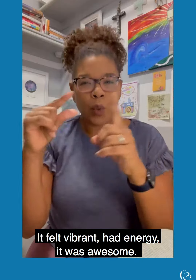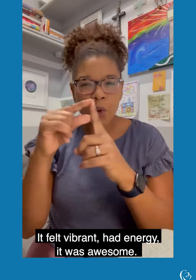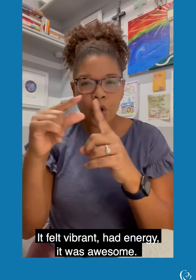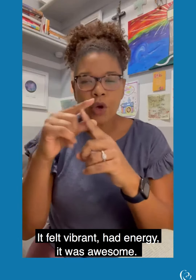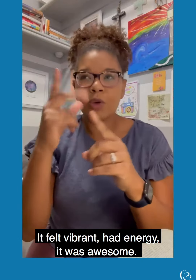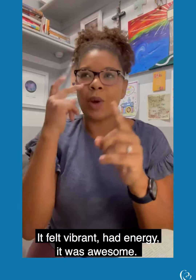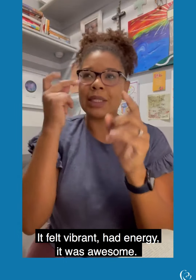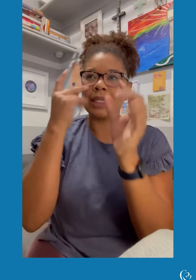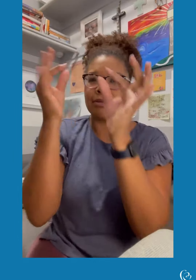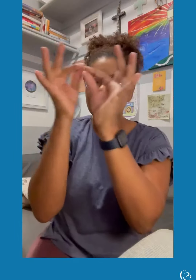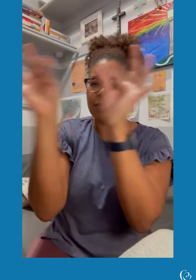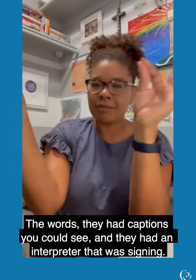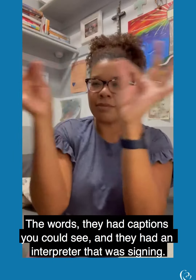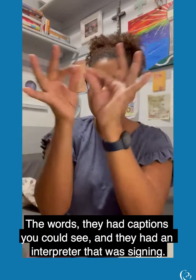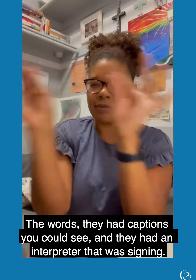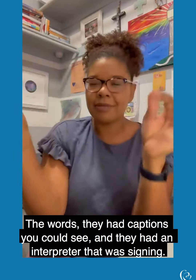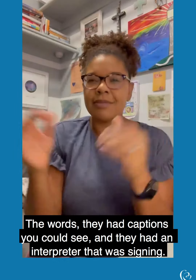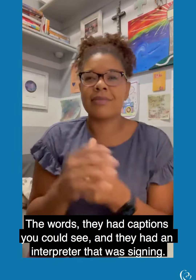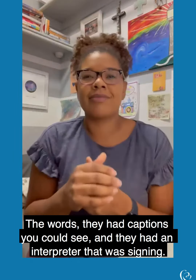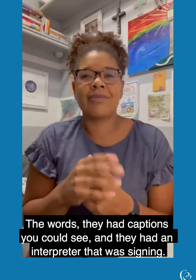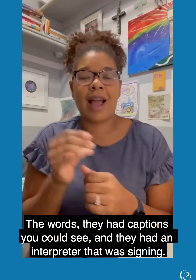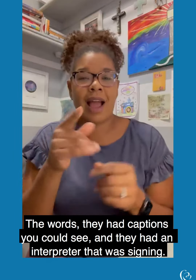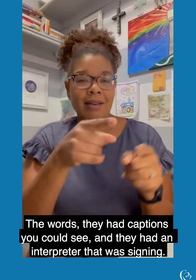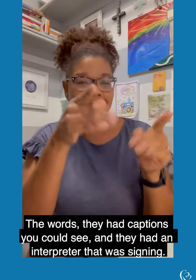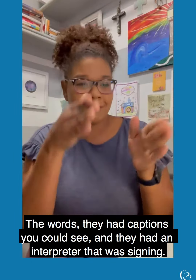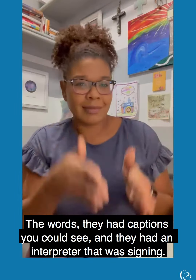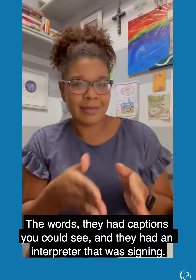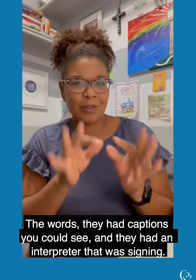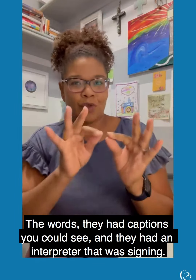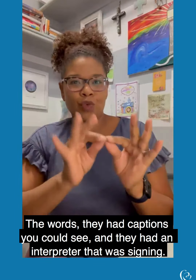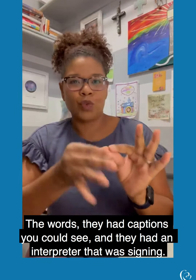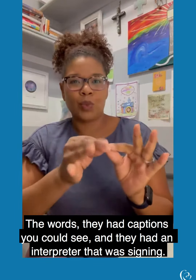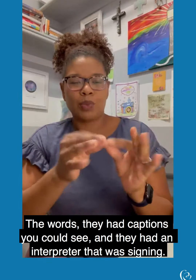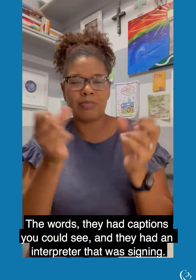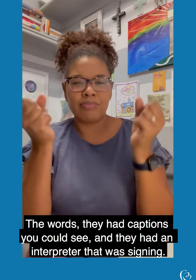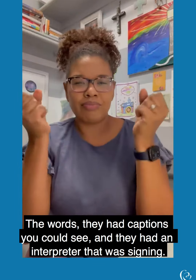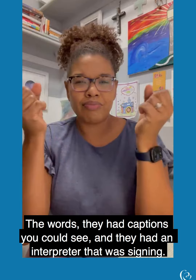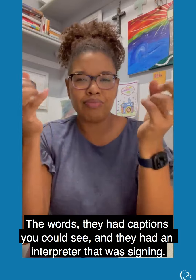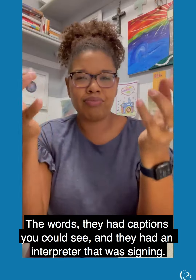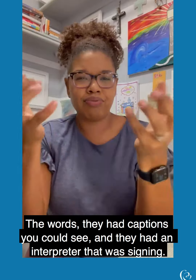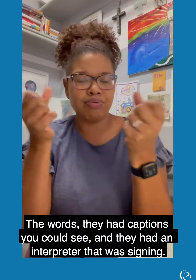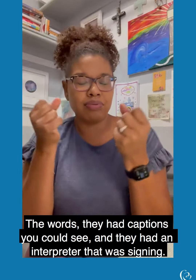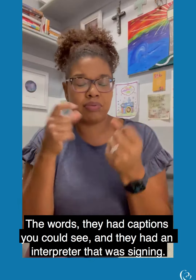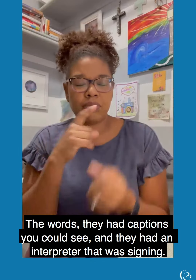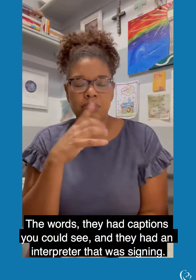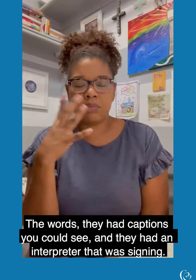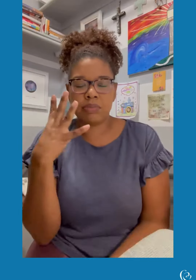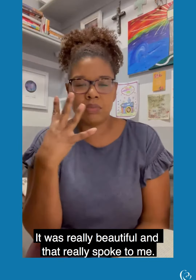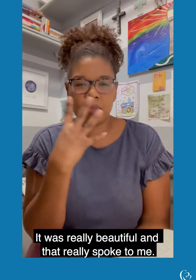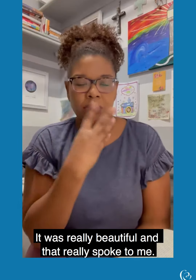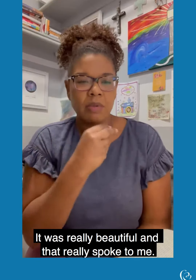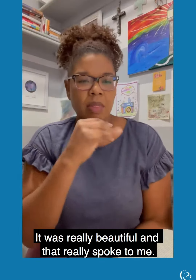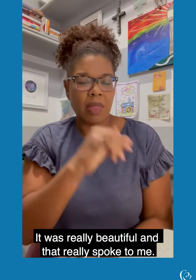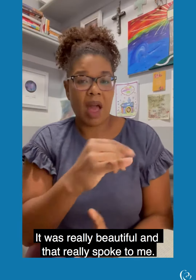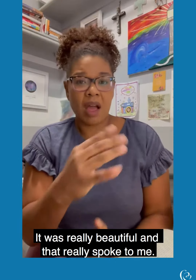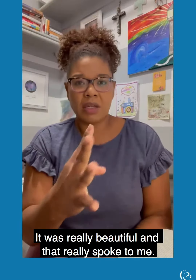awesome. The words, had captions, you could see, and they had an interpreter that was signing. It was really beautiful.